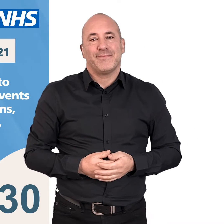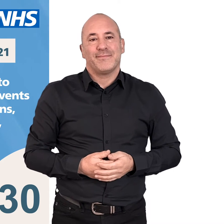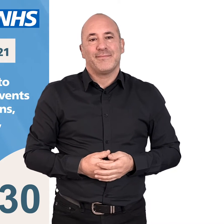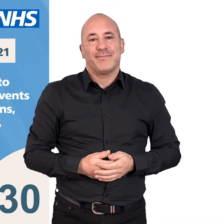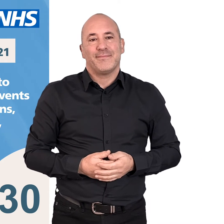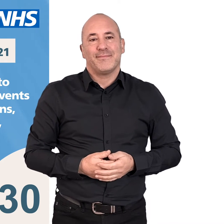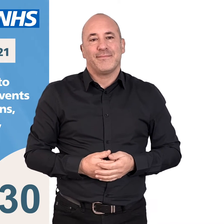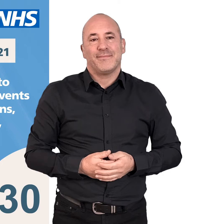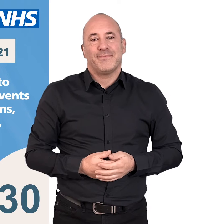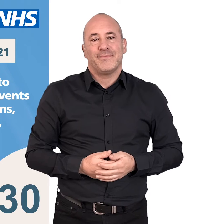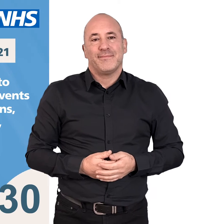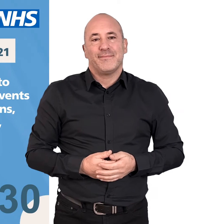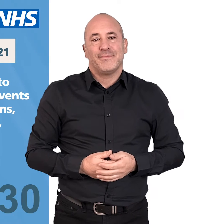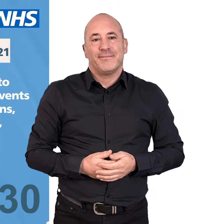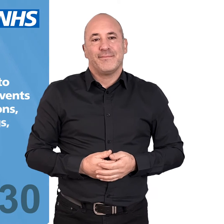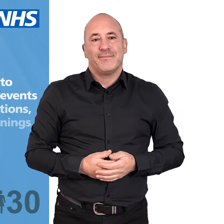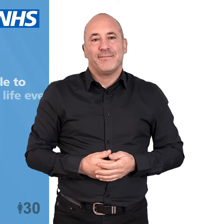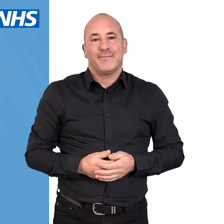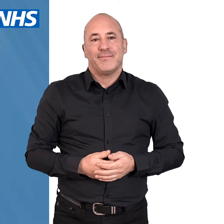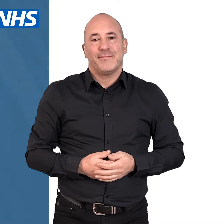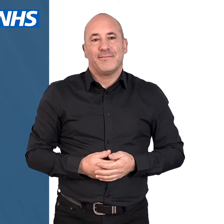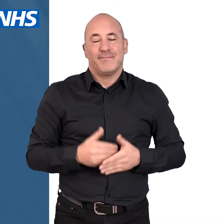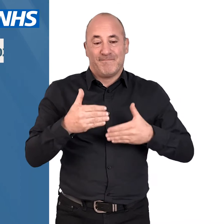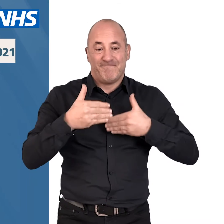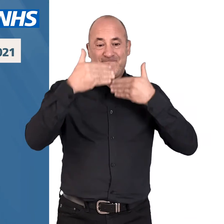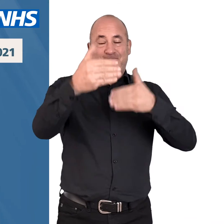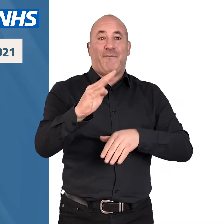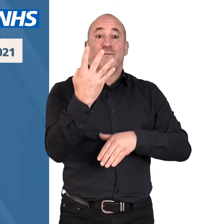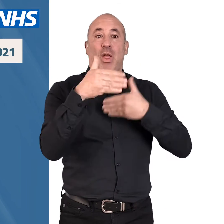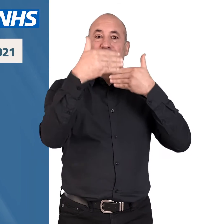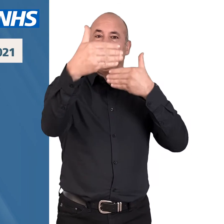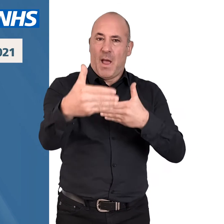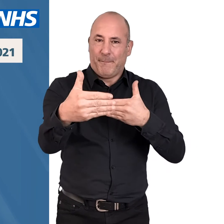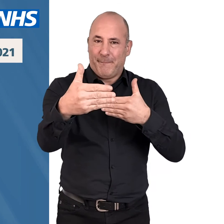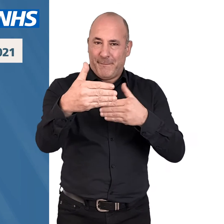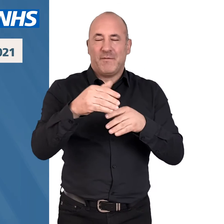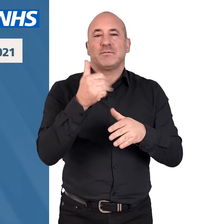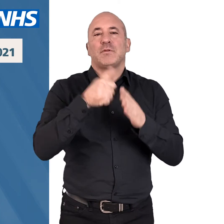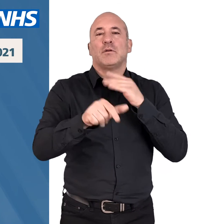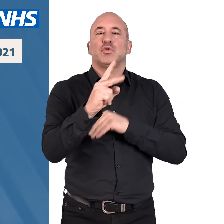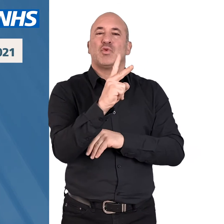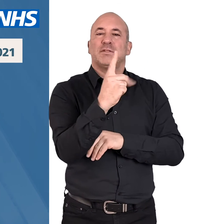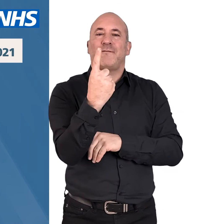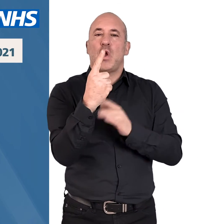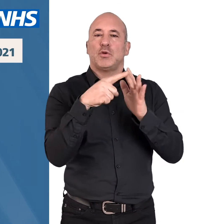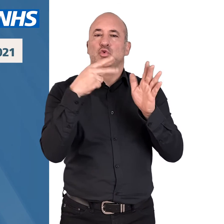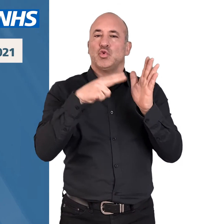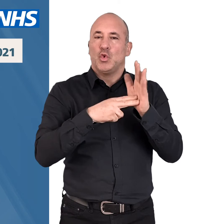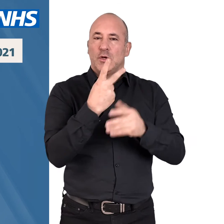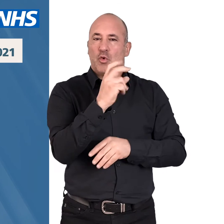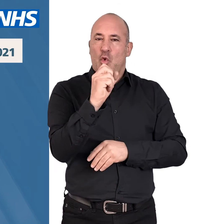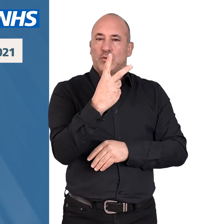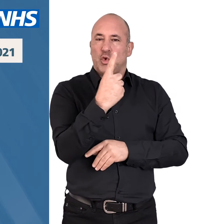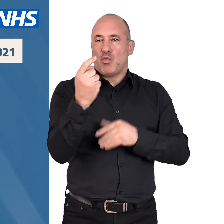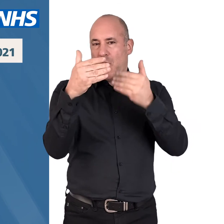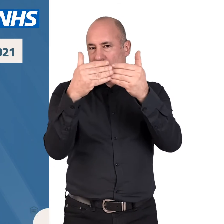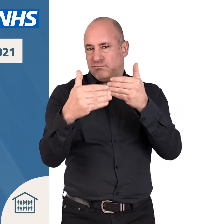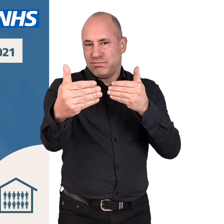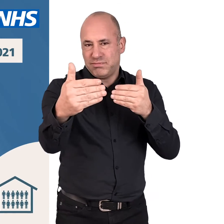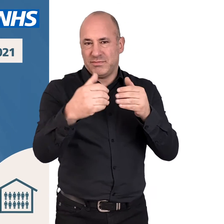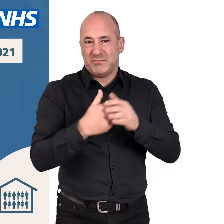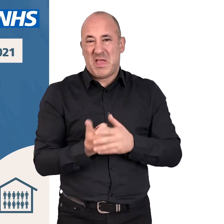christenings and bar mitzvahs. Step four, not before the 21st of June, 2021.